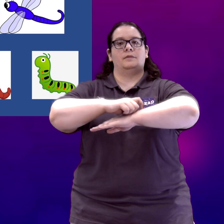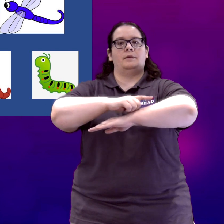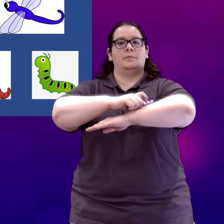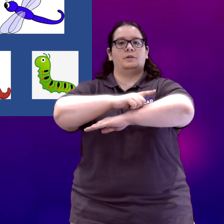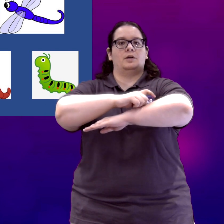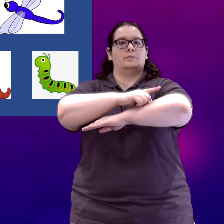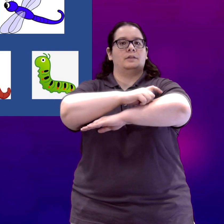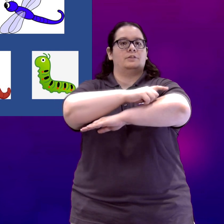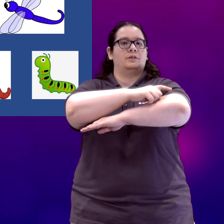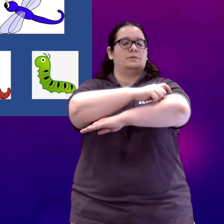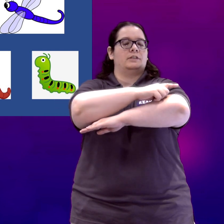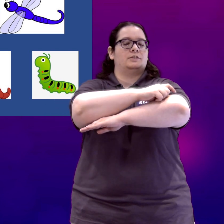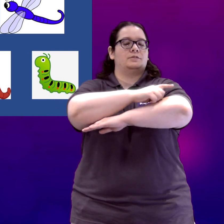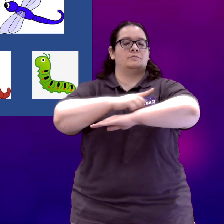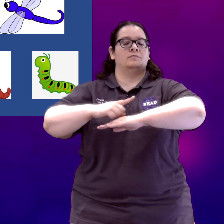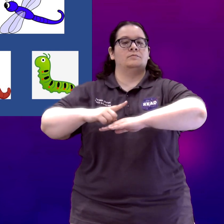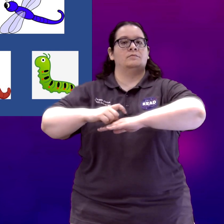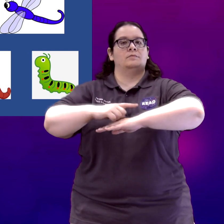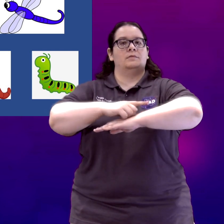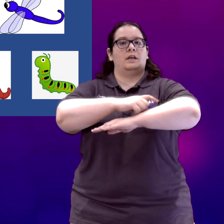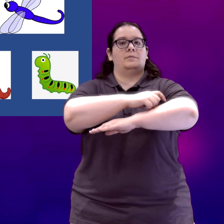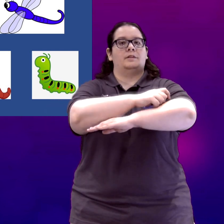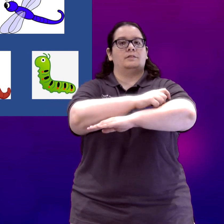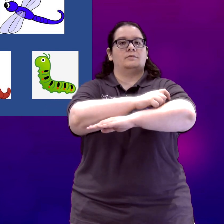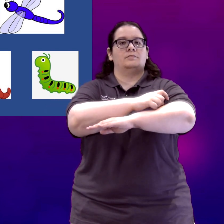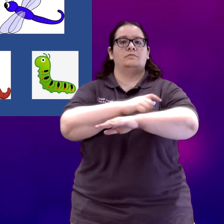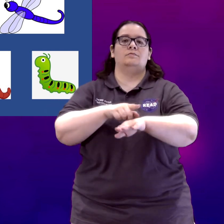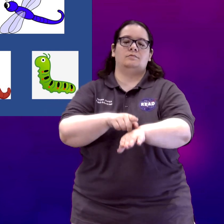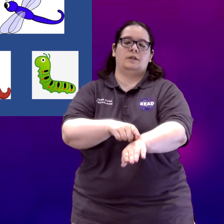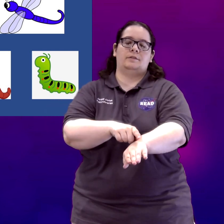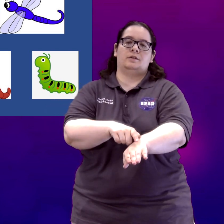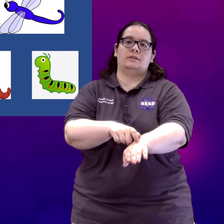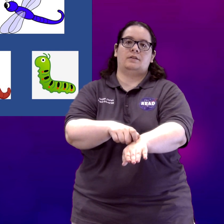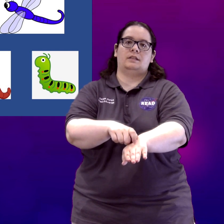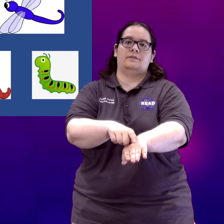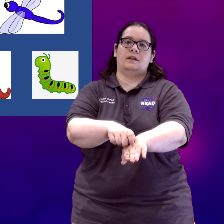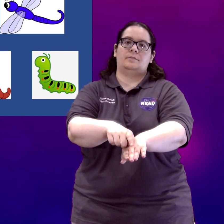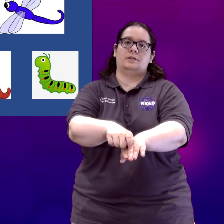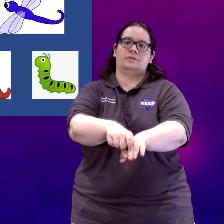maybe up your arm like a tree branch. Caterpillar. Maybe it's going down a leaf. Caterpillar.